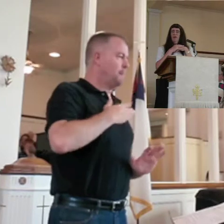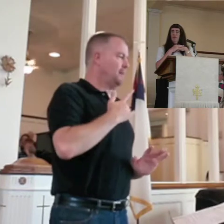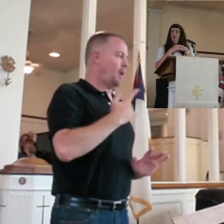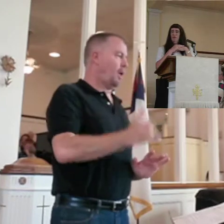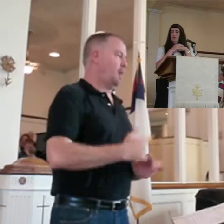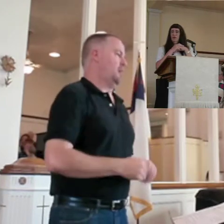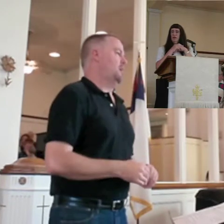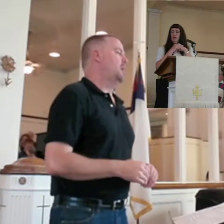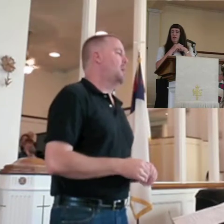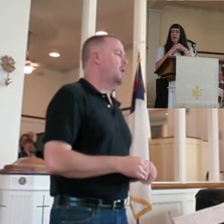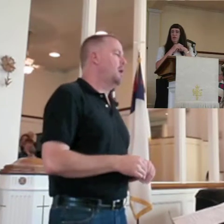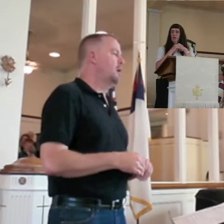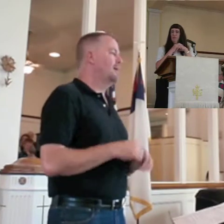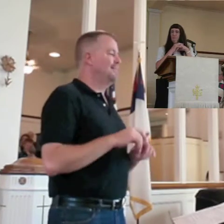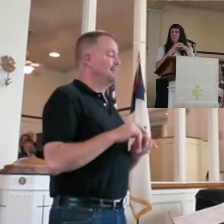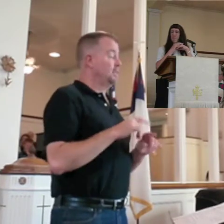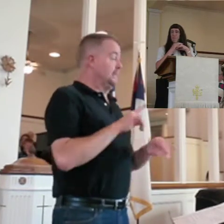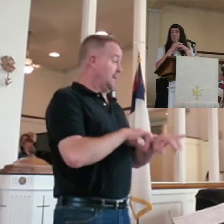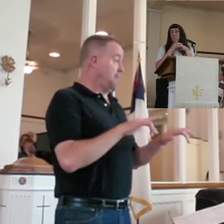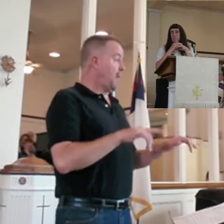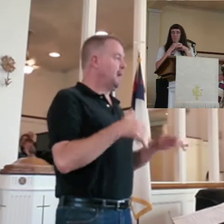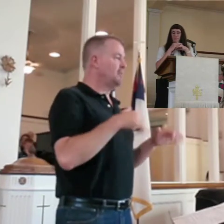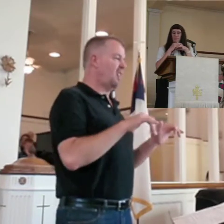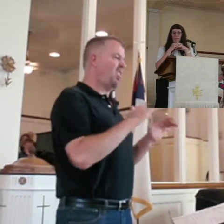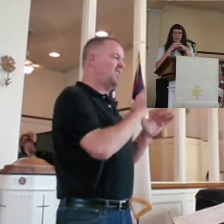I'm also kind of a cheap person.